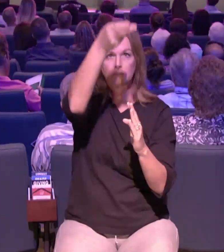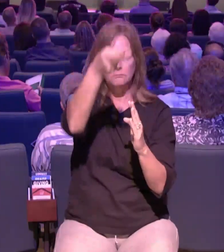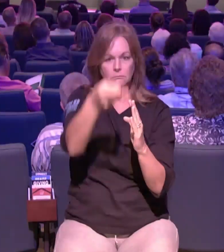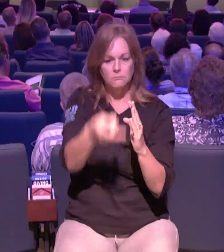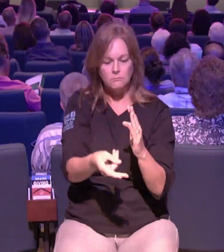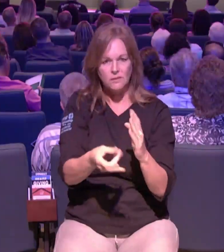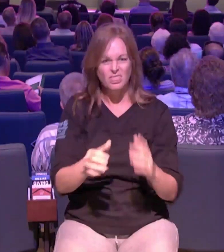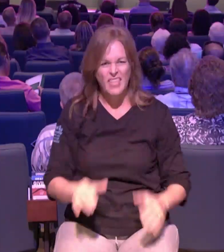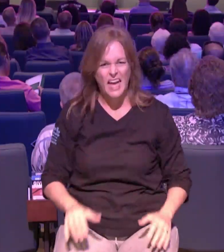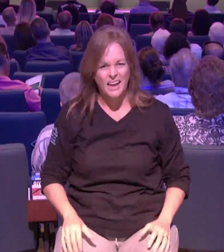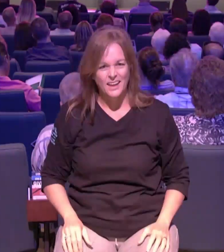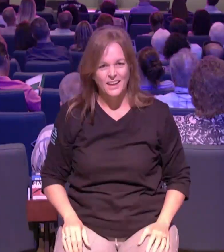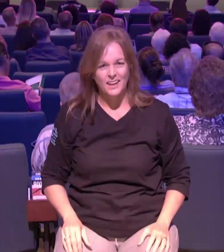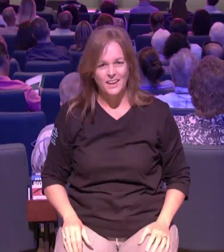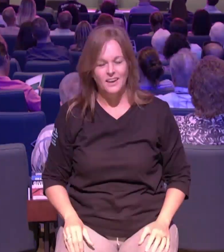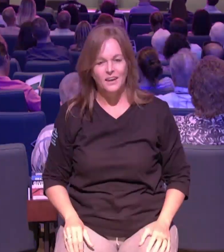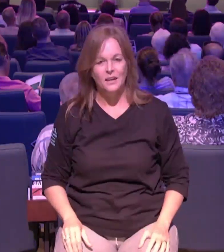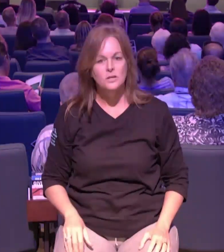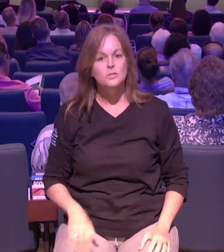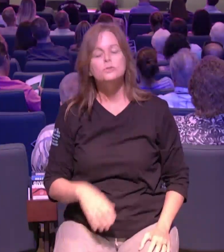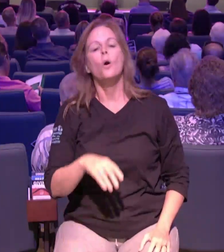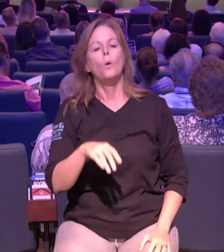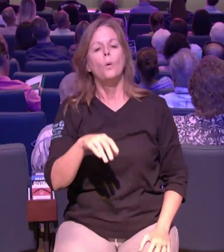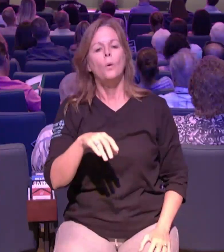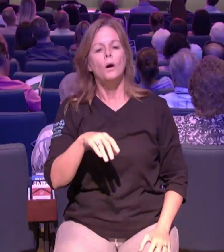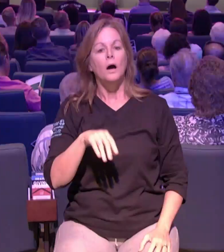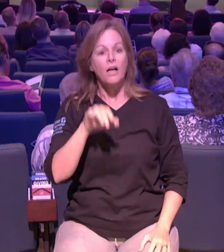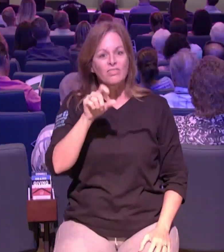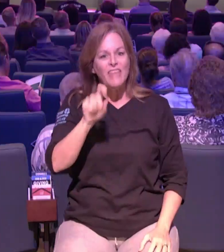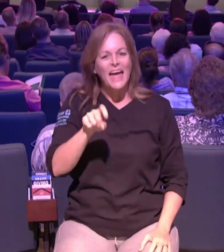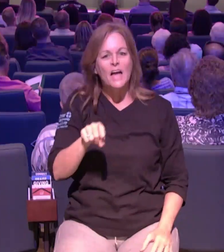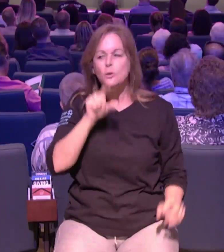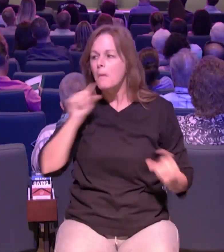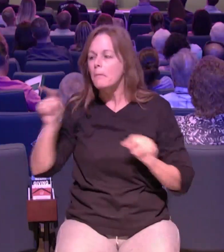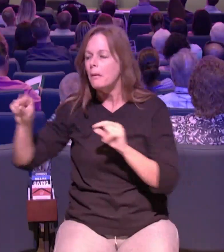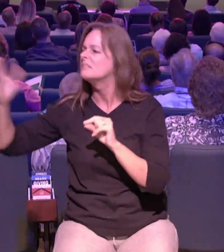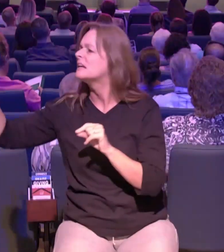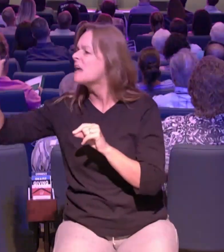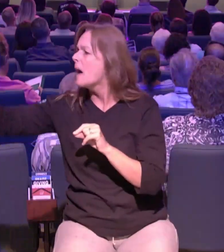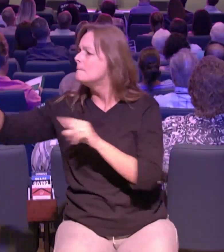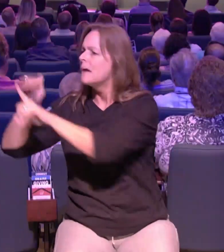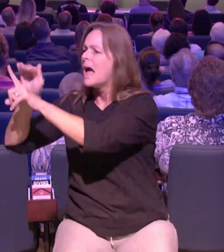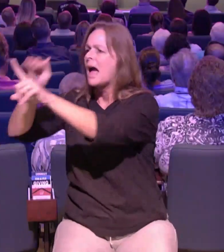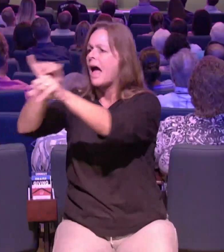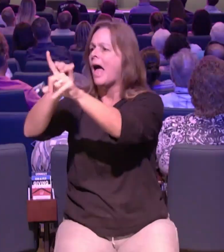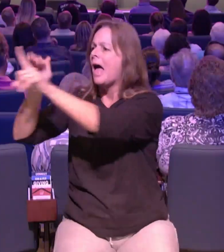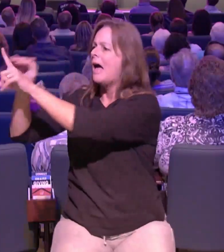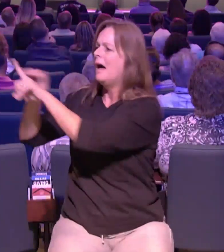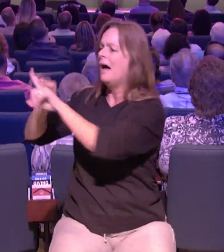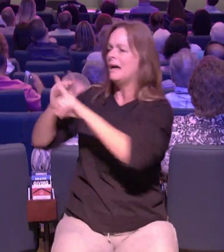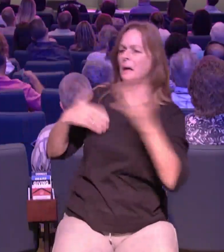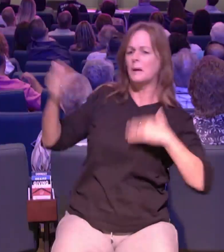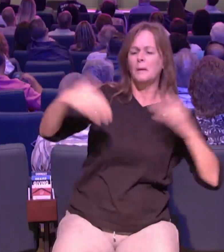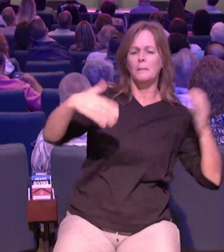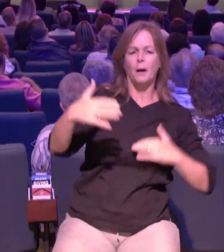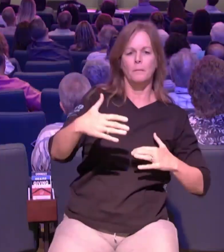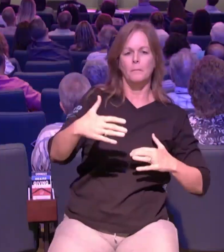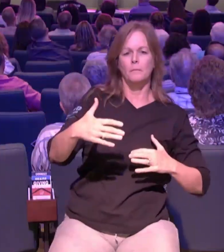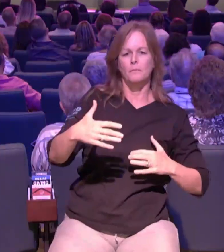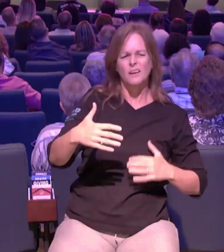somebody had to invite every person that was there that day church i want there to be such a spirit of invitation on this house that we don't